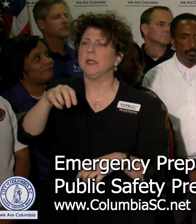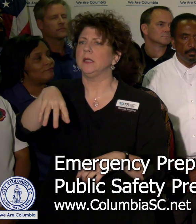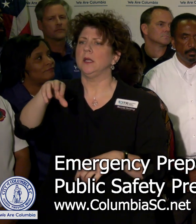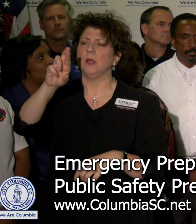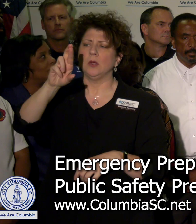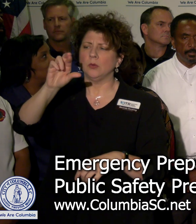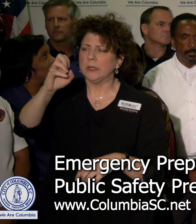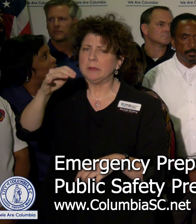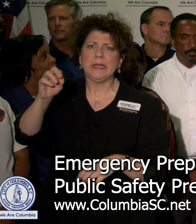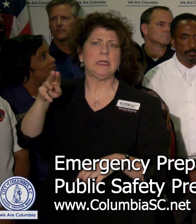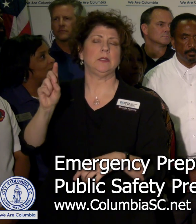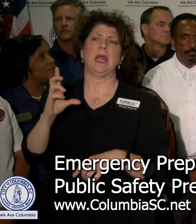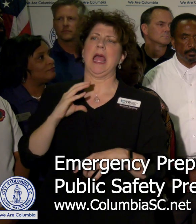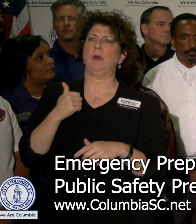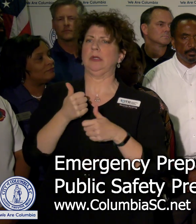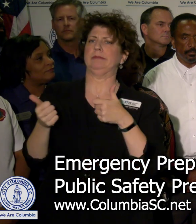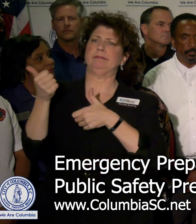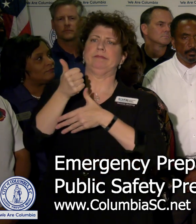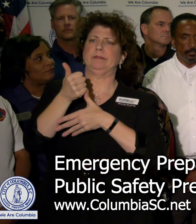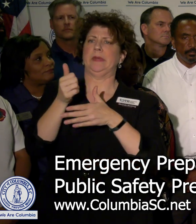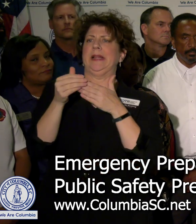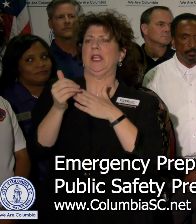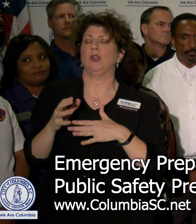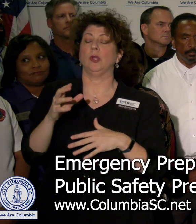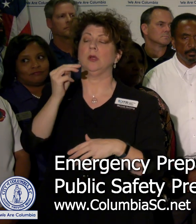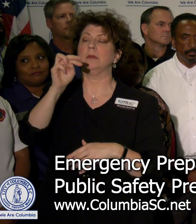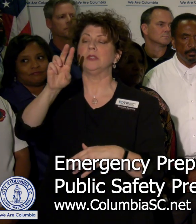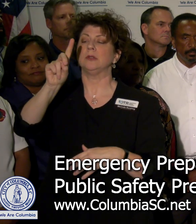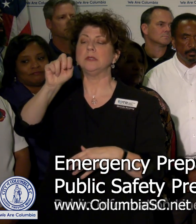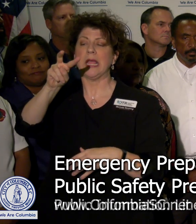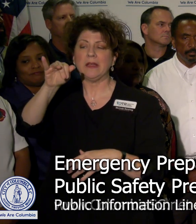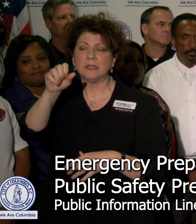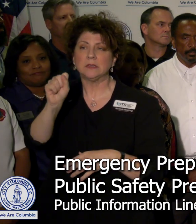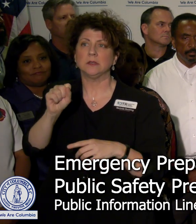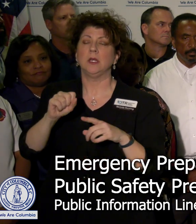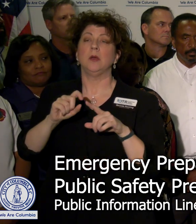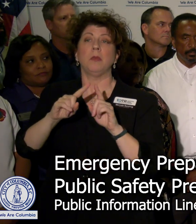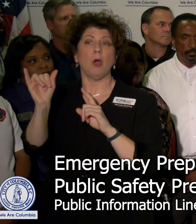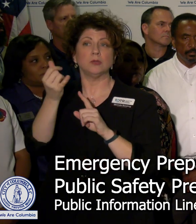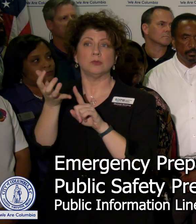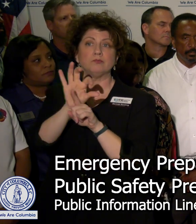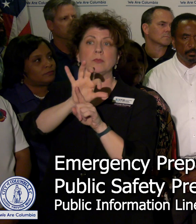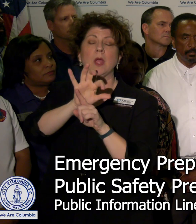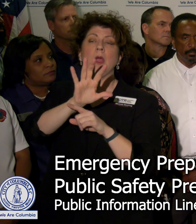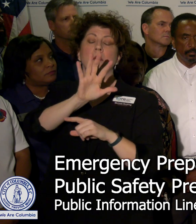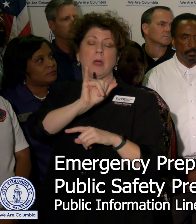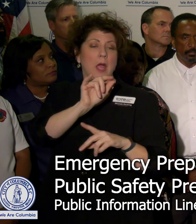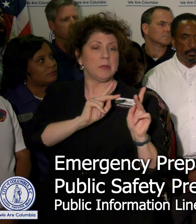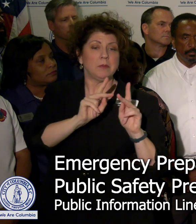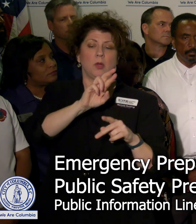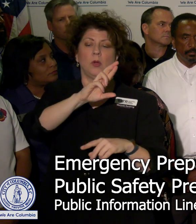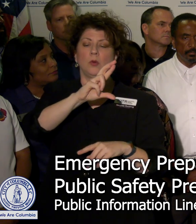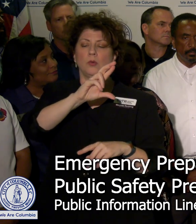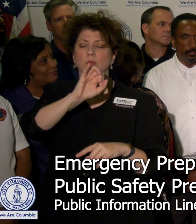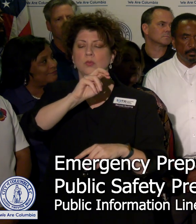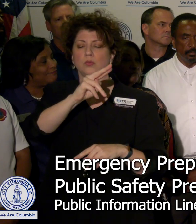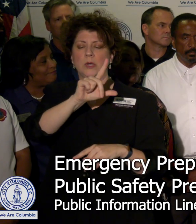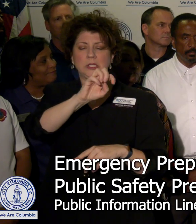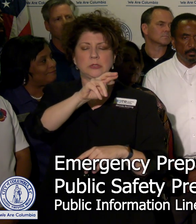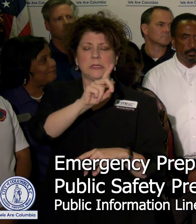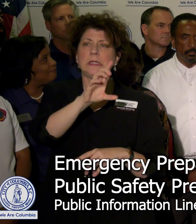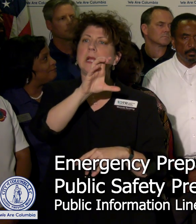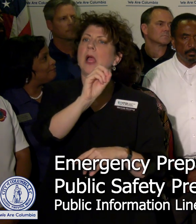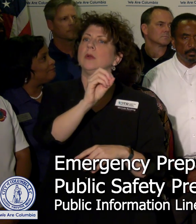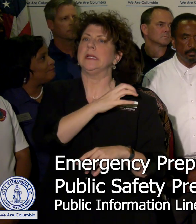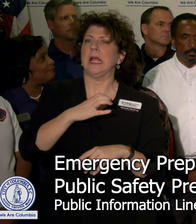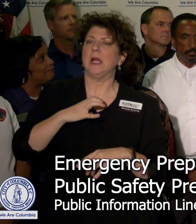Mr. Rickerman and of course our senior leader Mr. Davis. Surrounded by our friends on the Richland County Council as well,